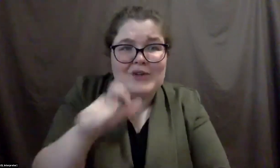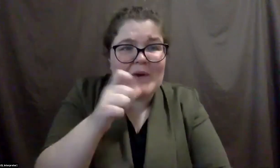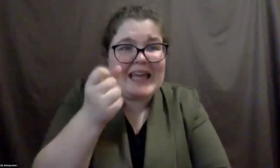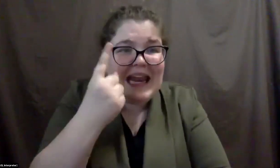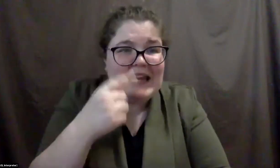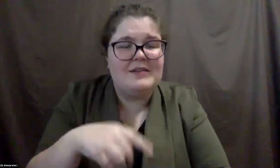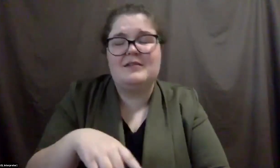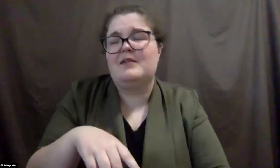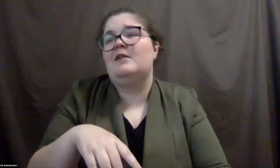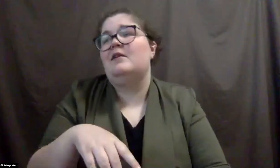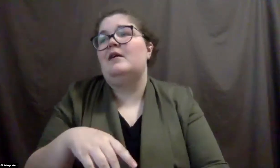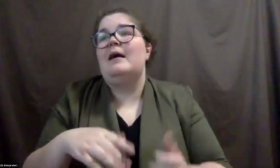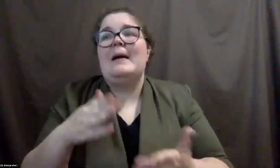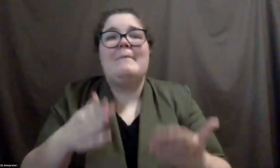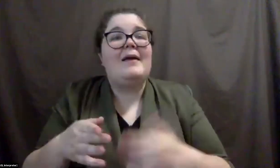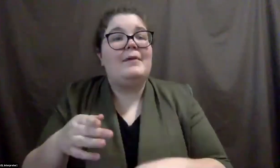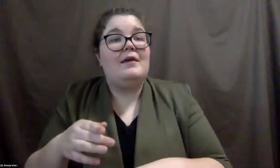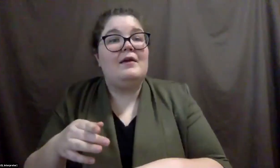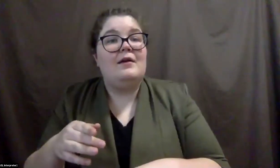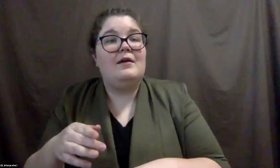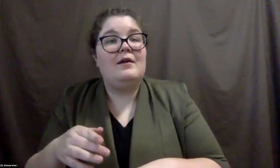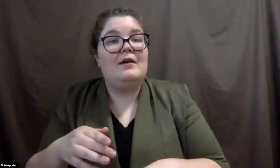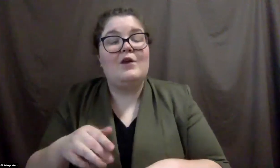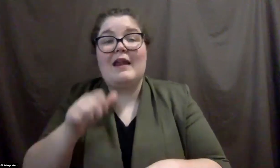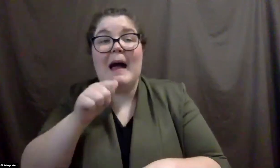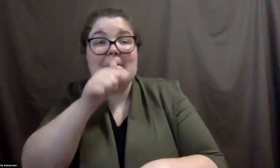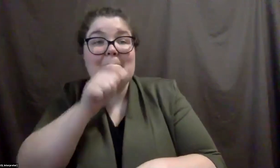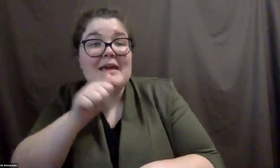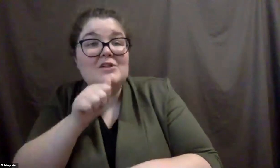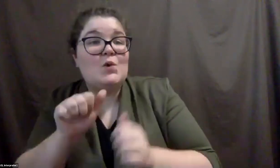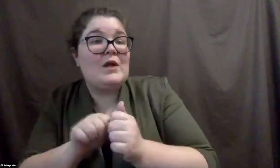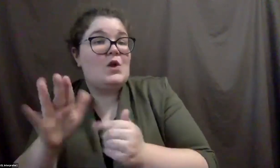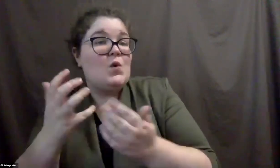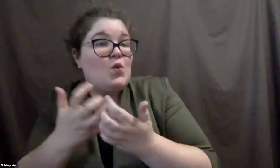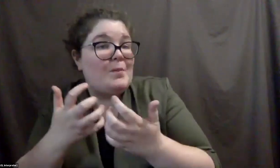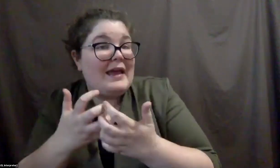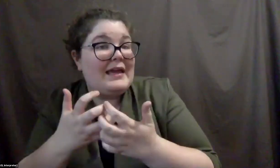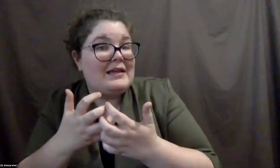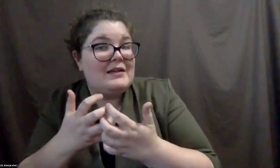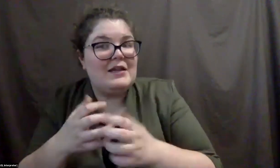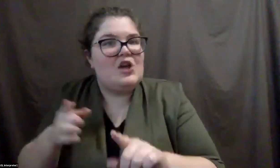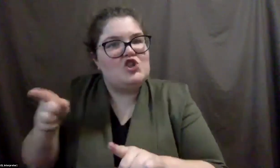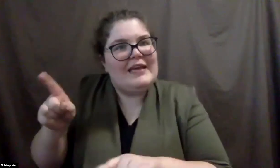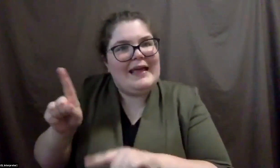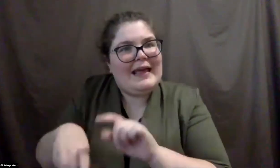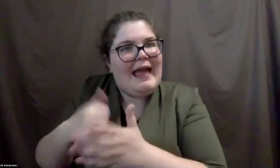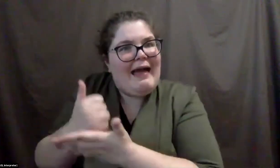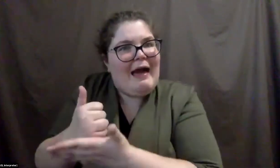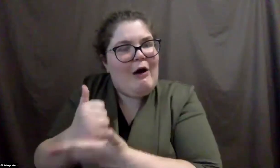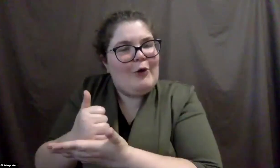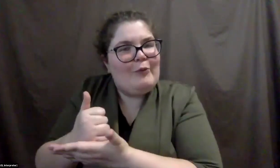or they're impatient with one of their housemates who, you know, she can't help, um,